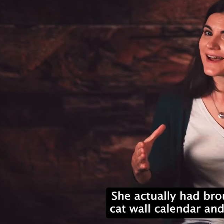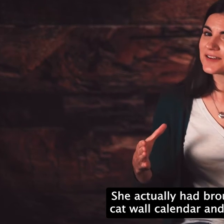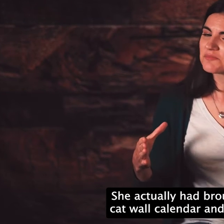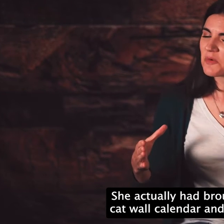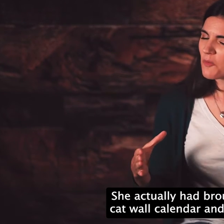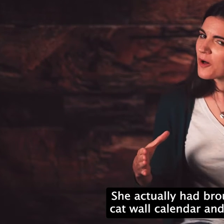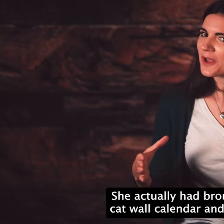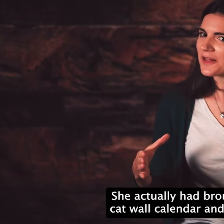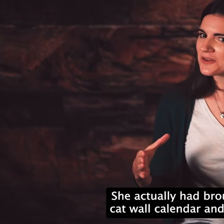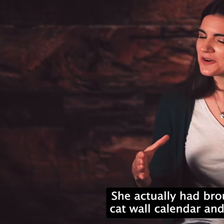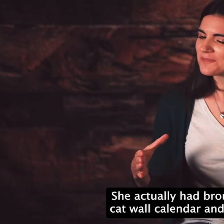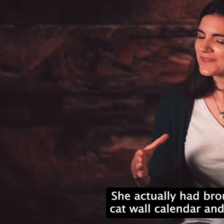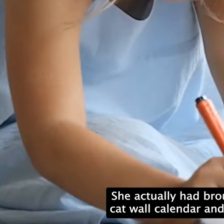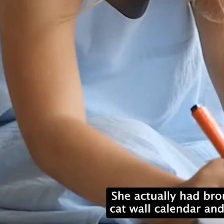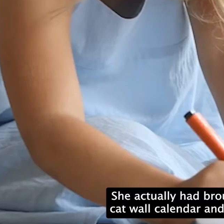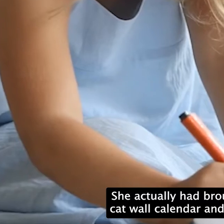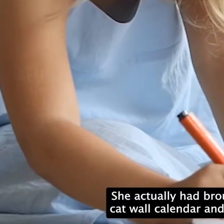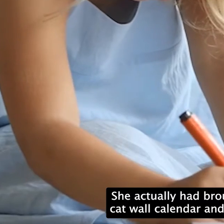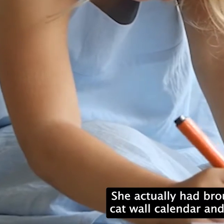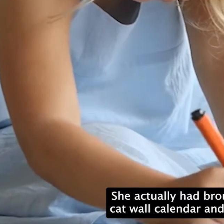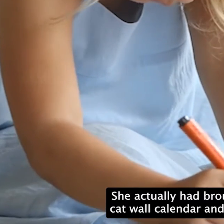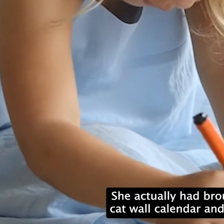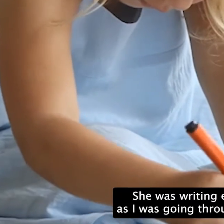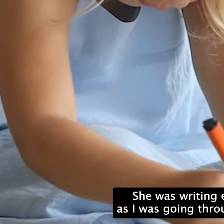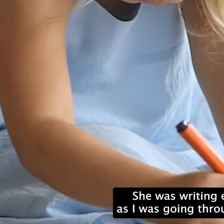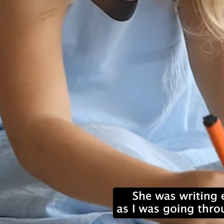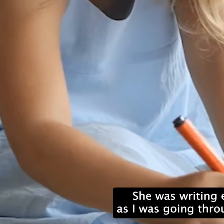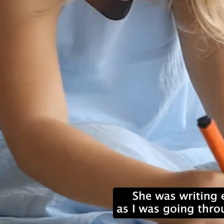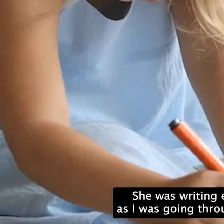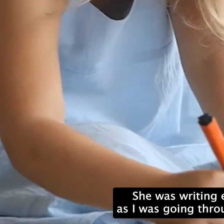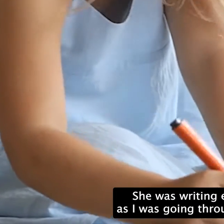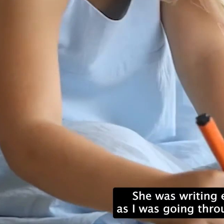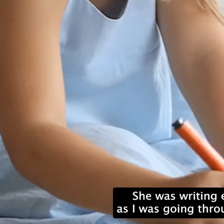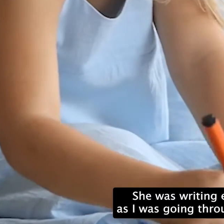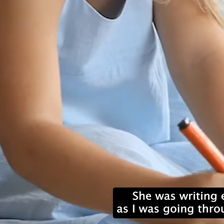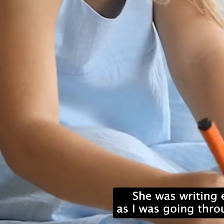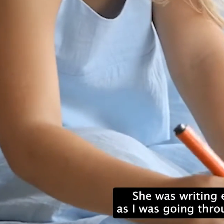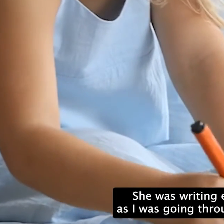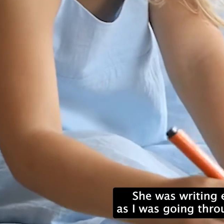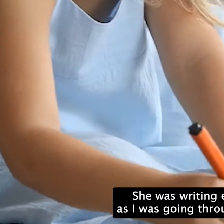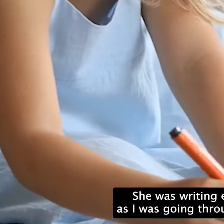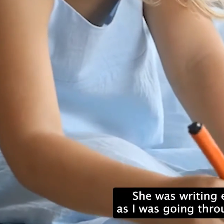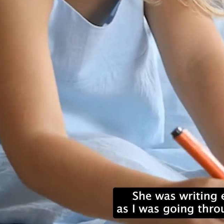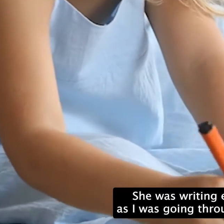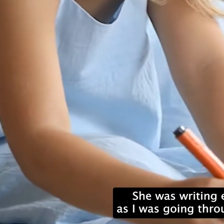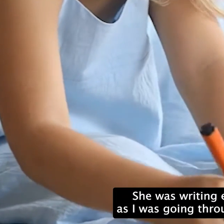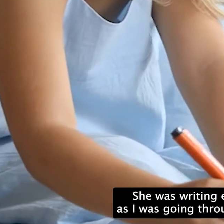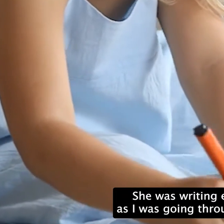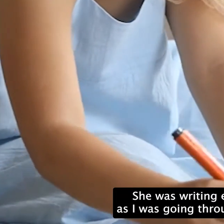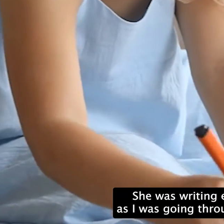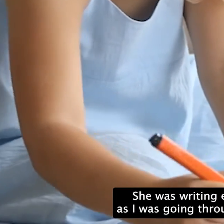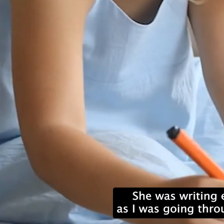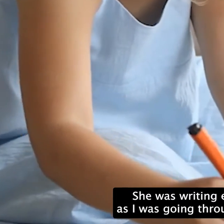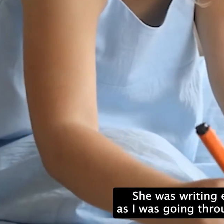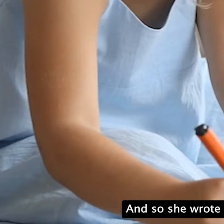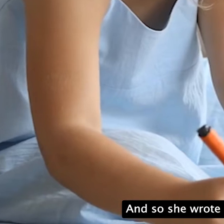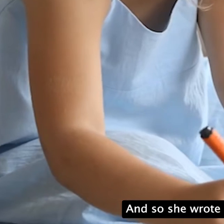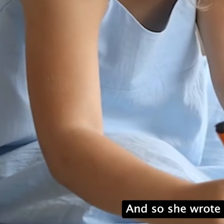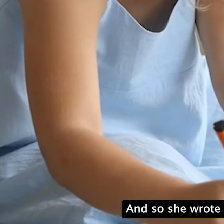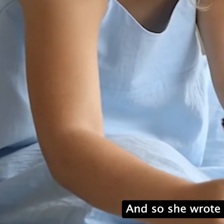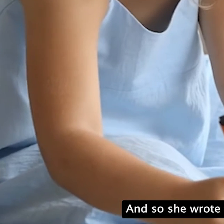little kitty cat wall calendar. And it was pretty cute. She was writing everything in it as I was going through our schedule.